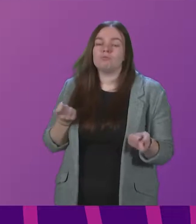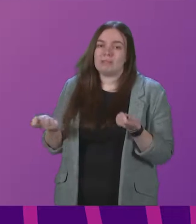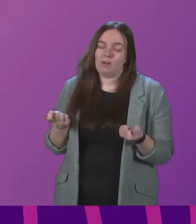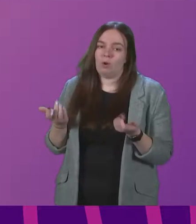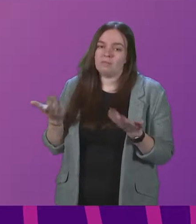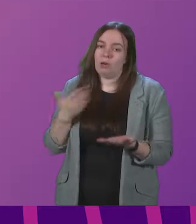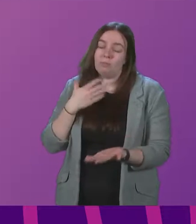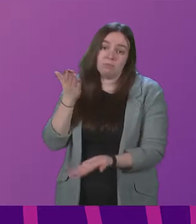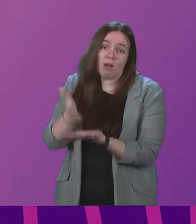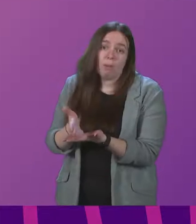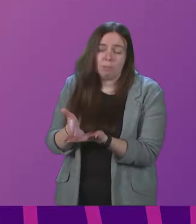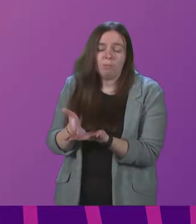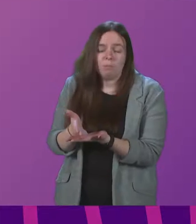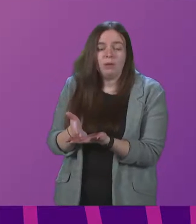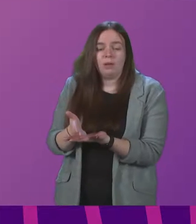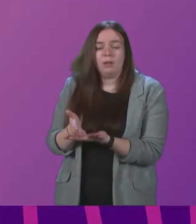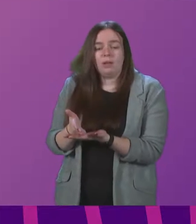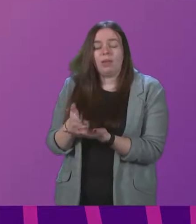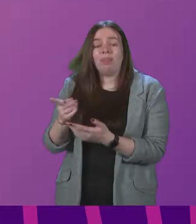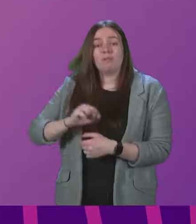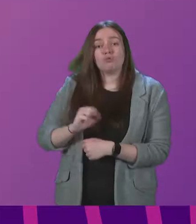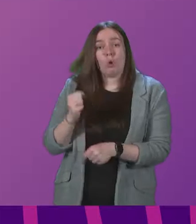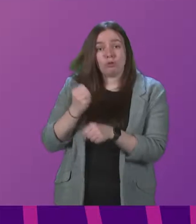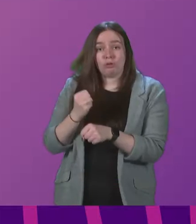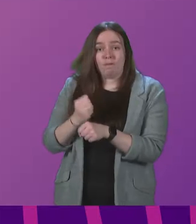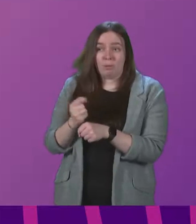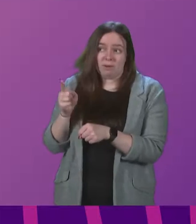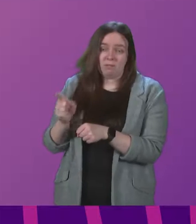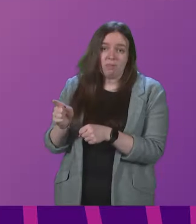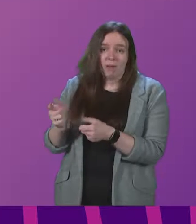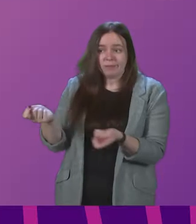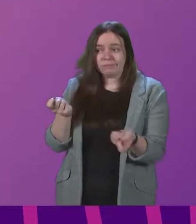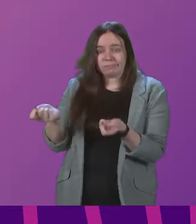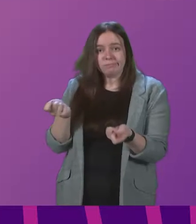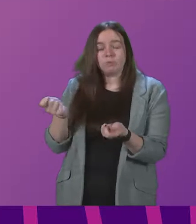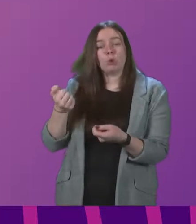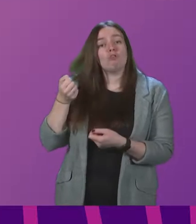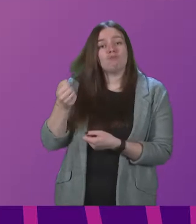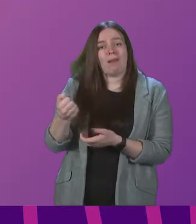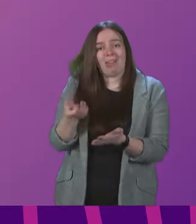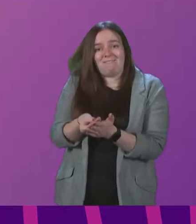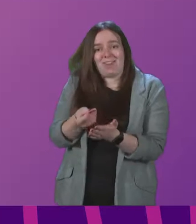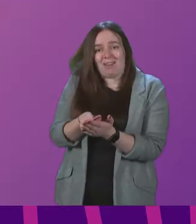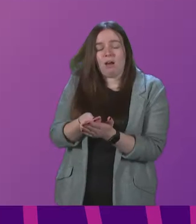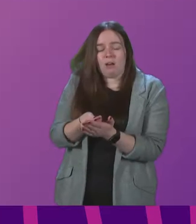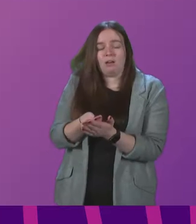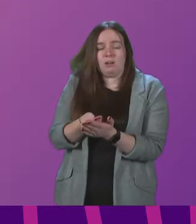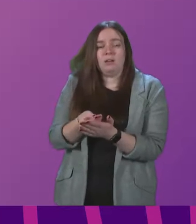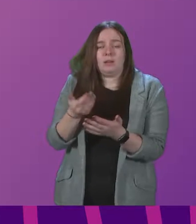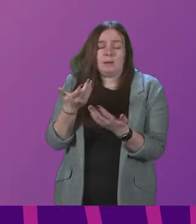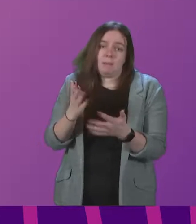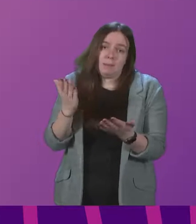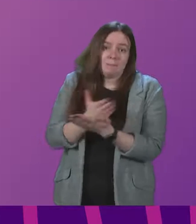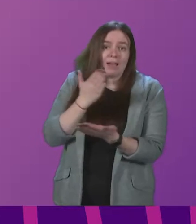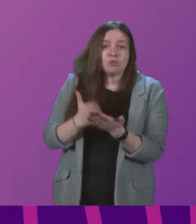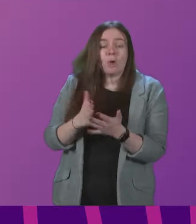is a fact that the Scottish Government's approach to rail fare costs has ensured that